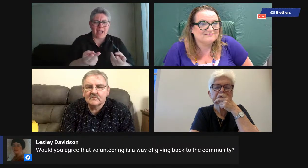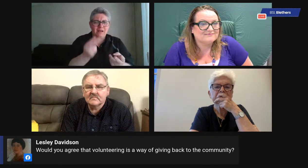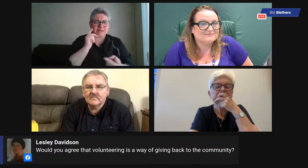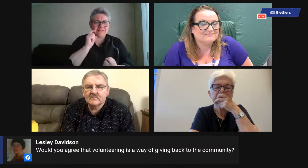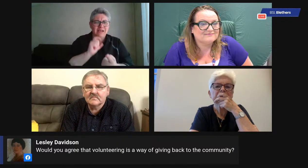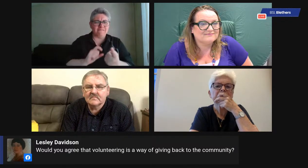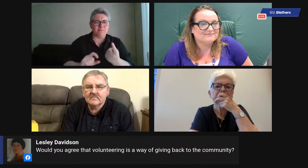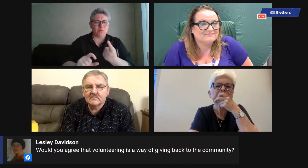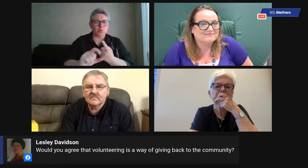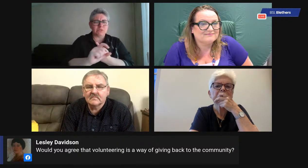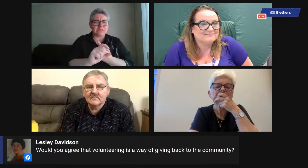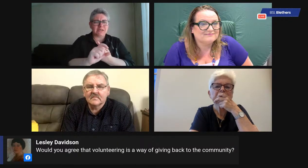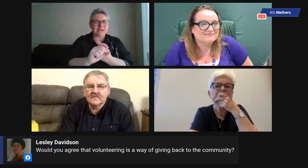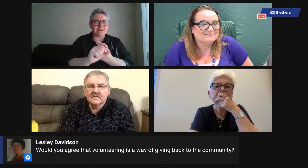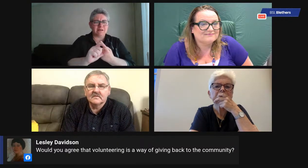back to the community?